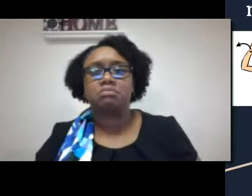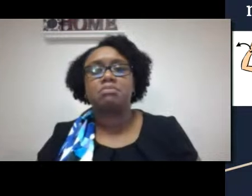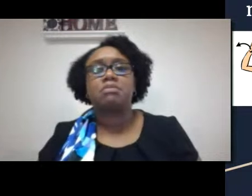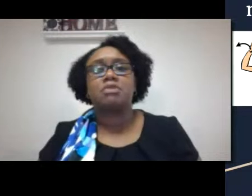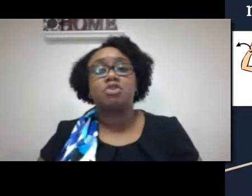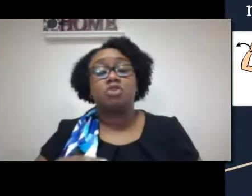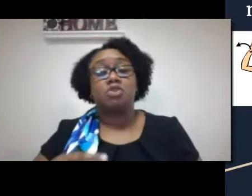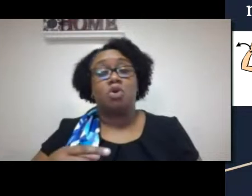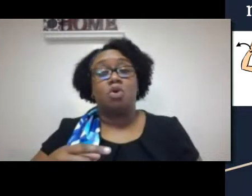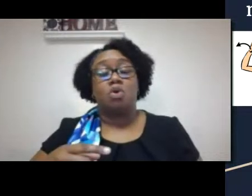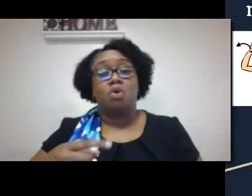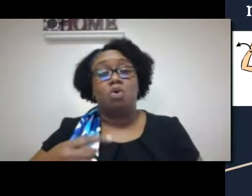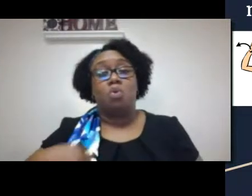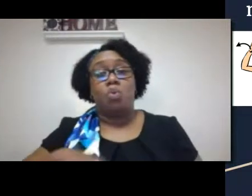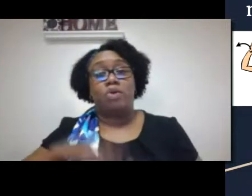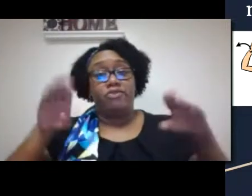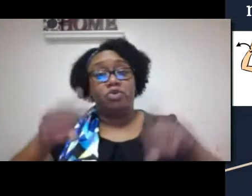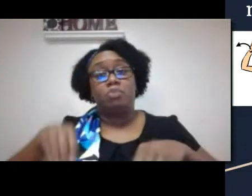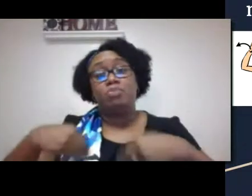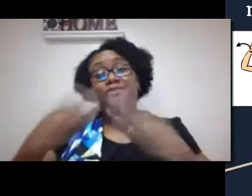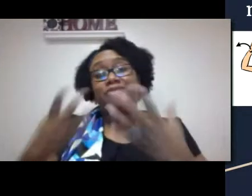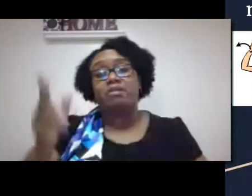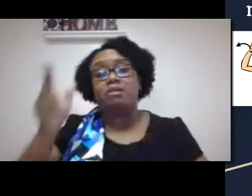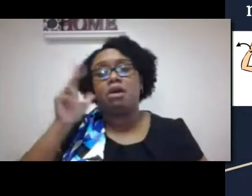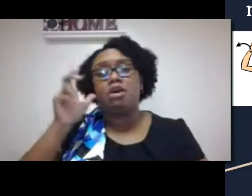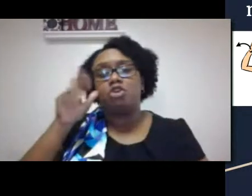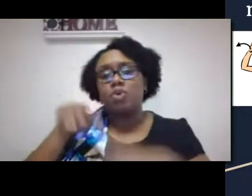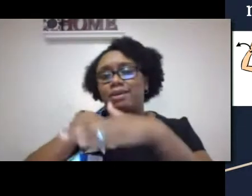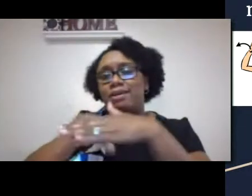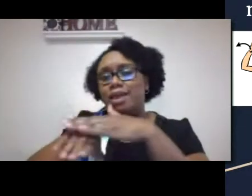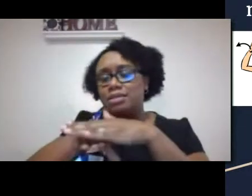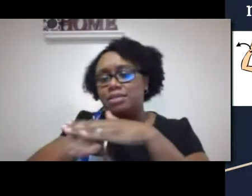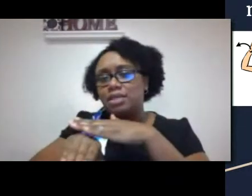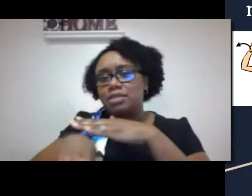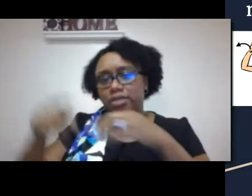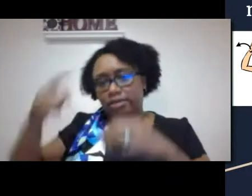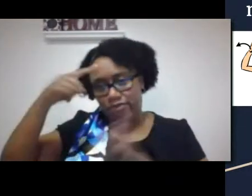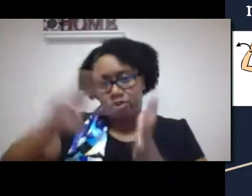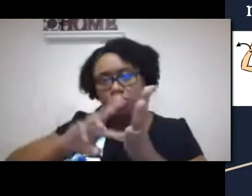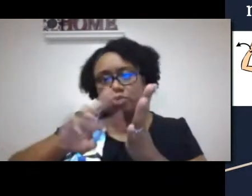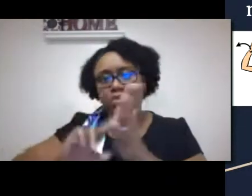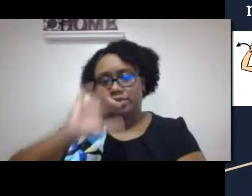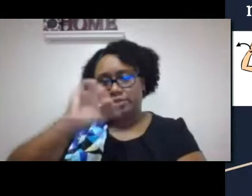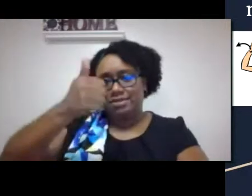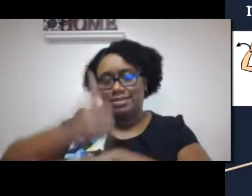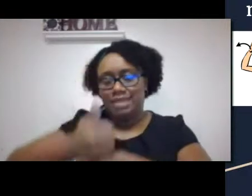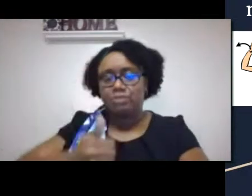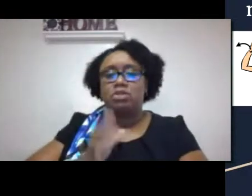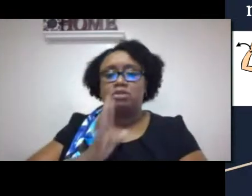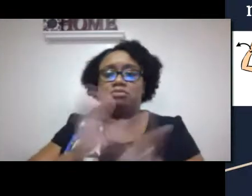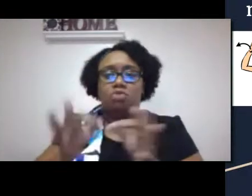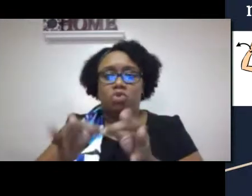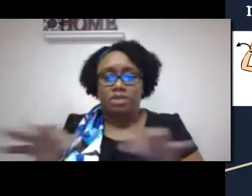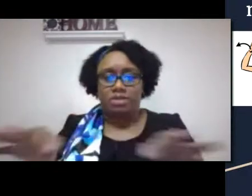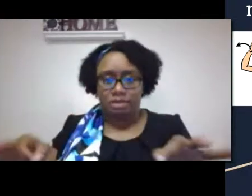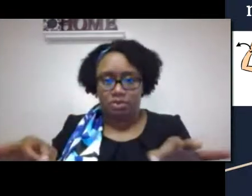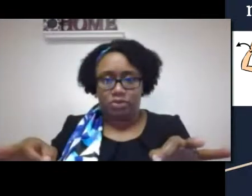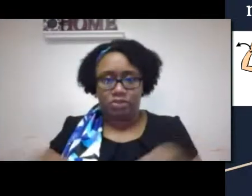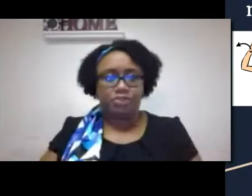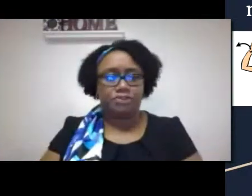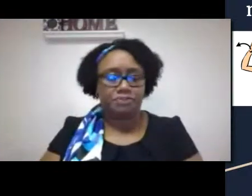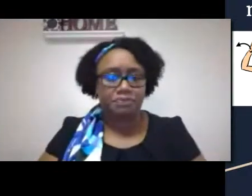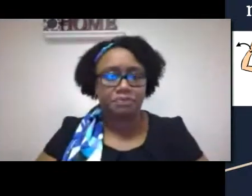or sound. And we focus on providing access to sound